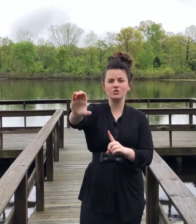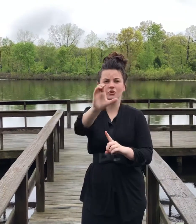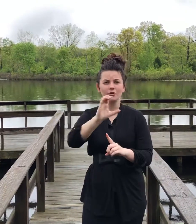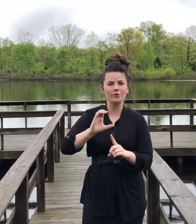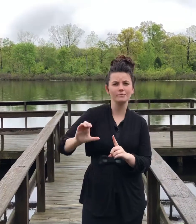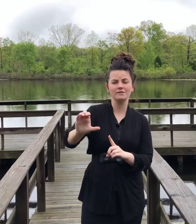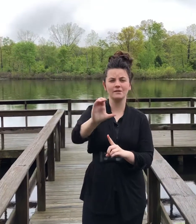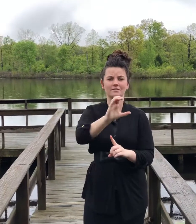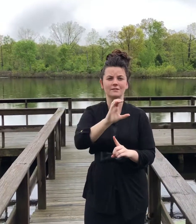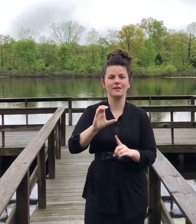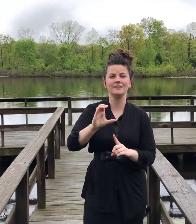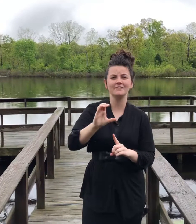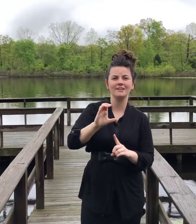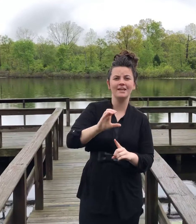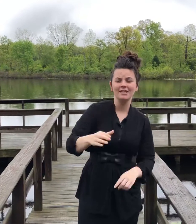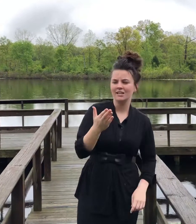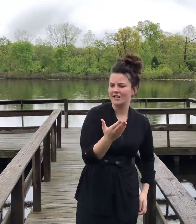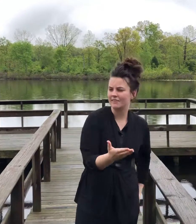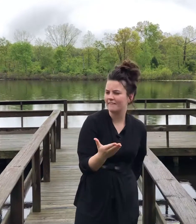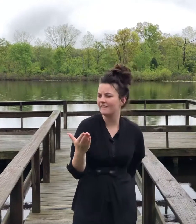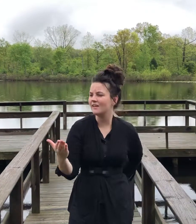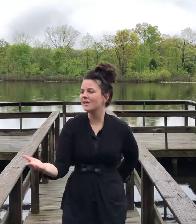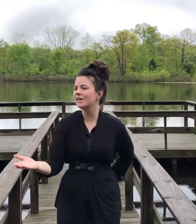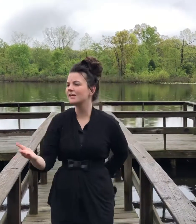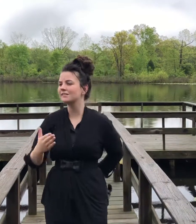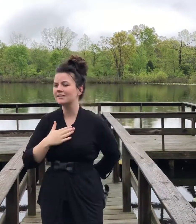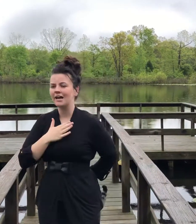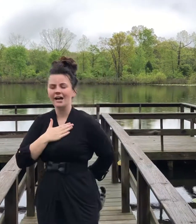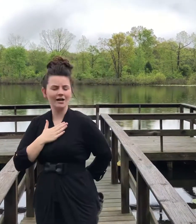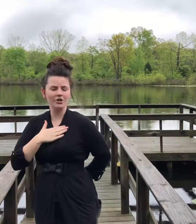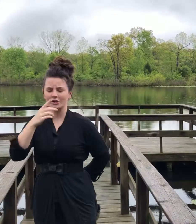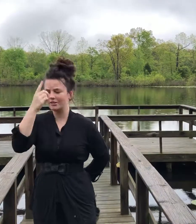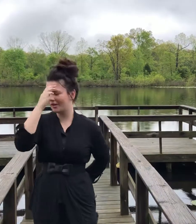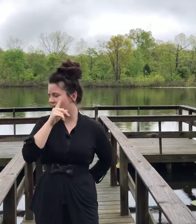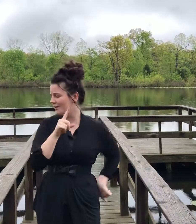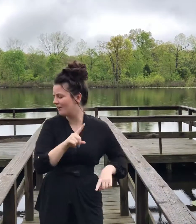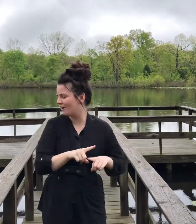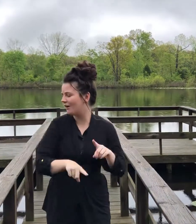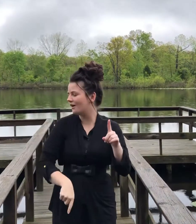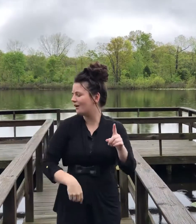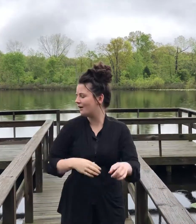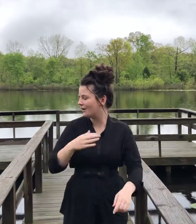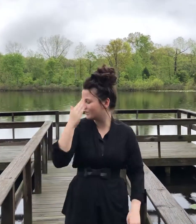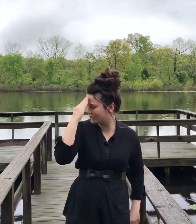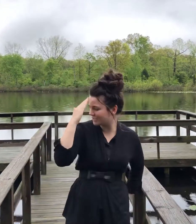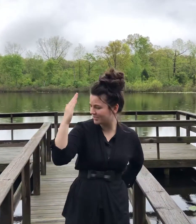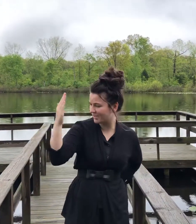certain circumstances and things I could not understand.